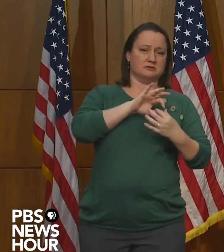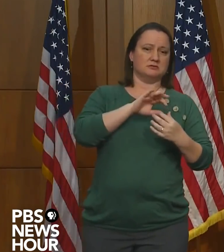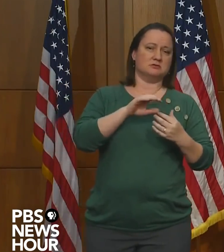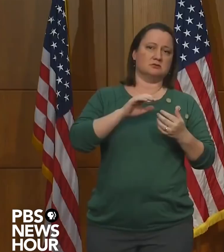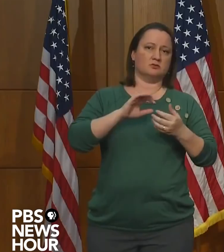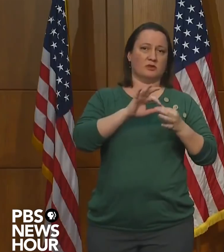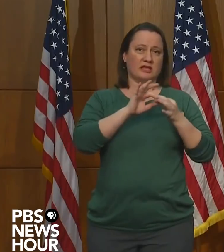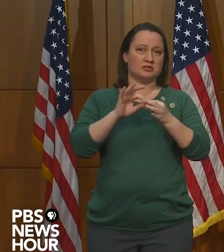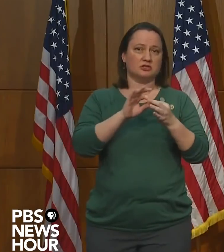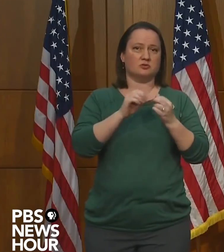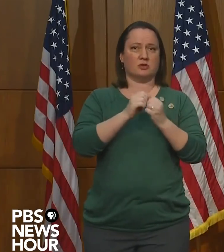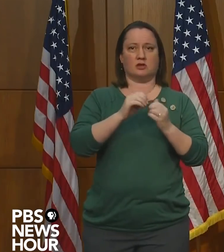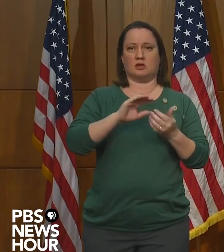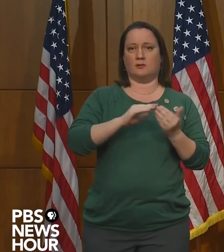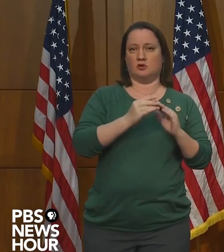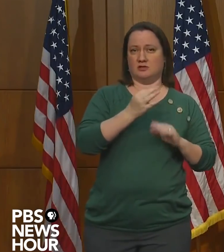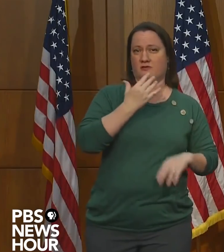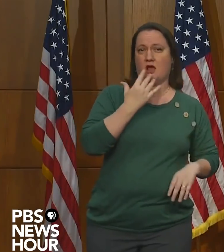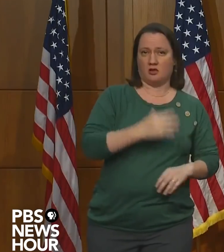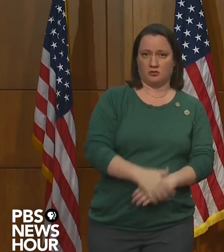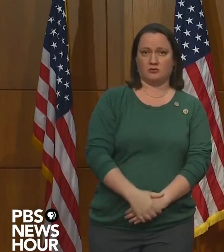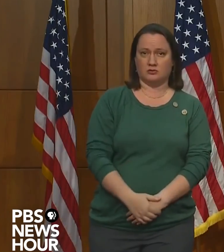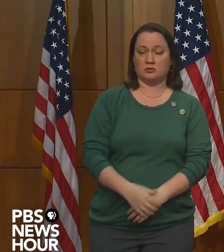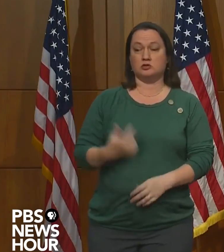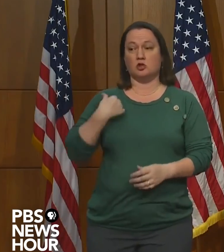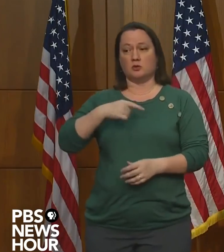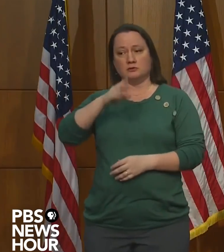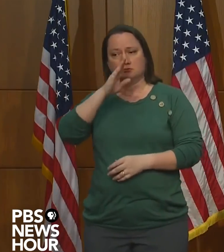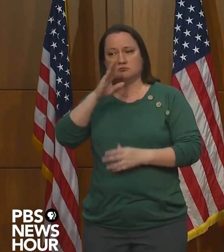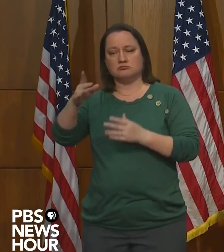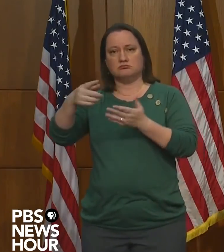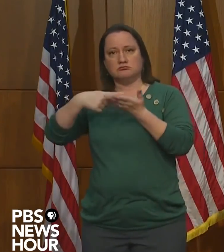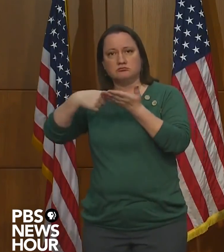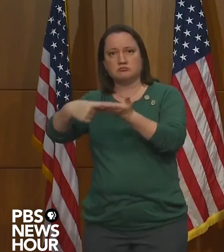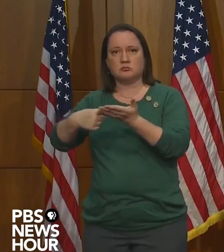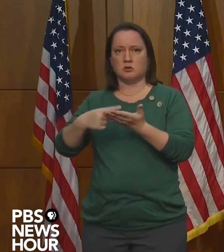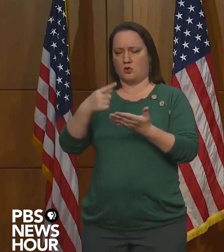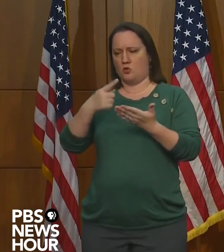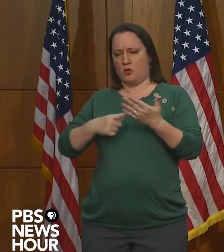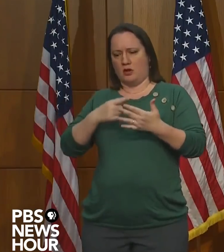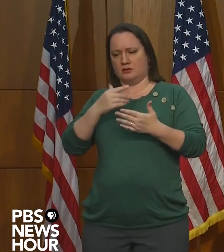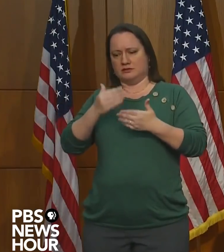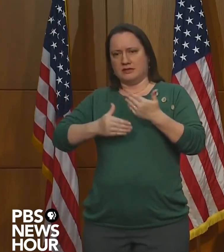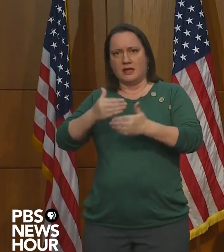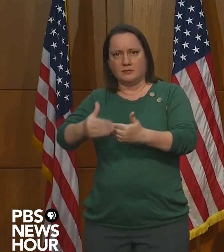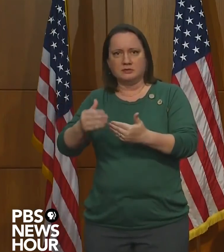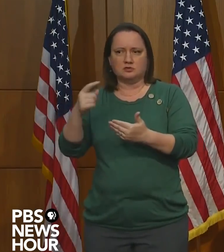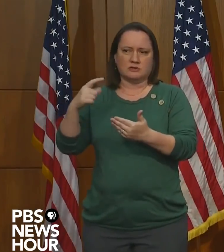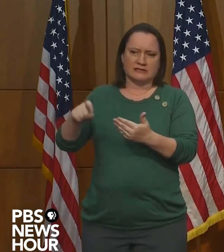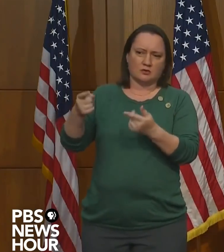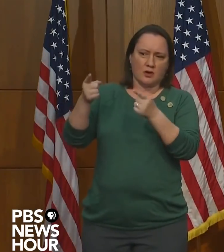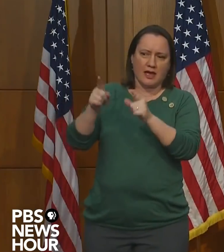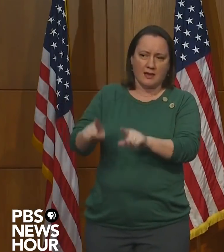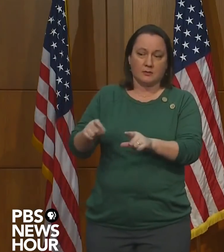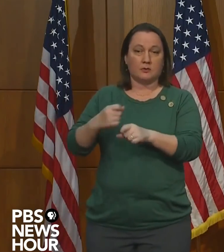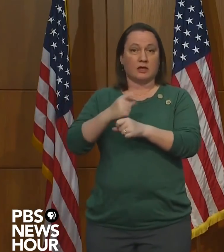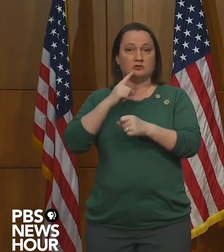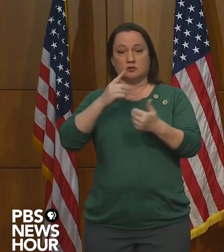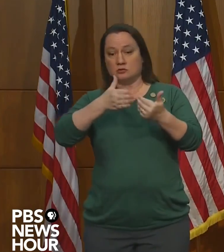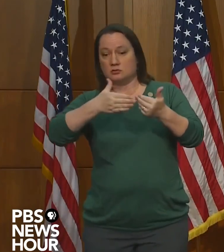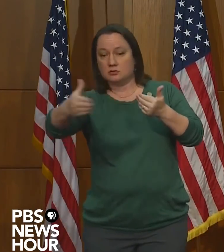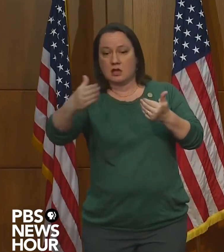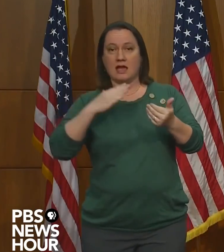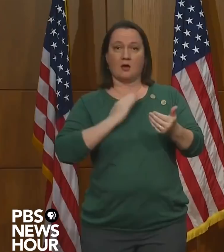what steps need to be taken to ensure that we can move forward on policies that protect our communities and